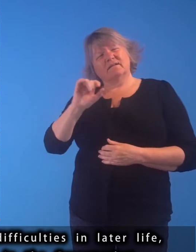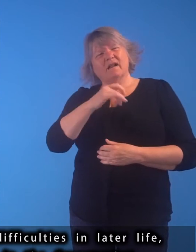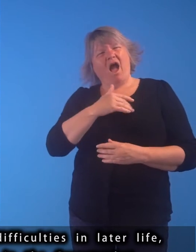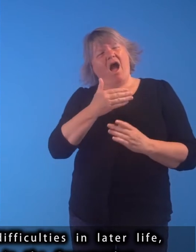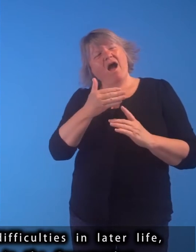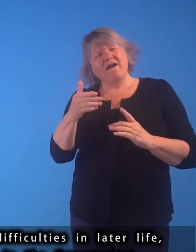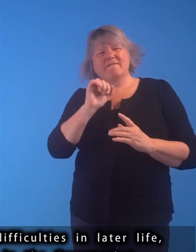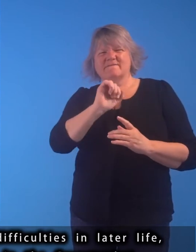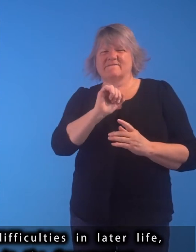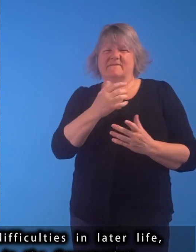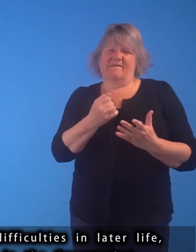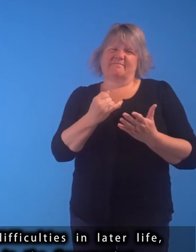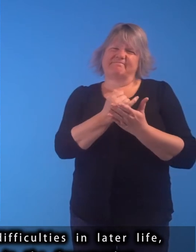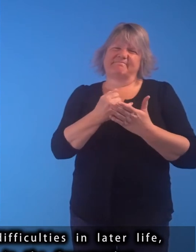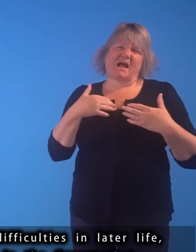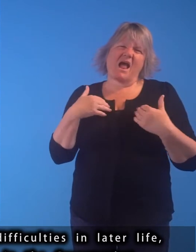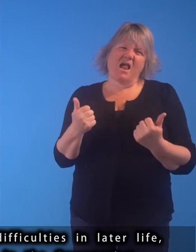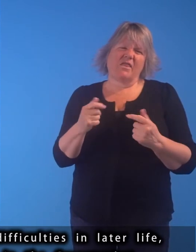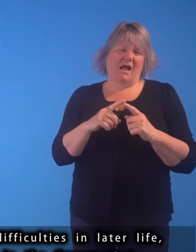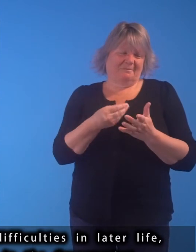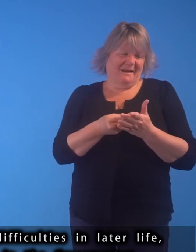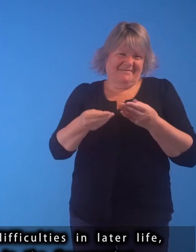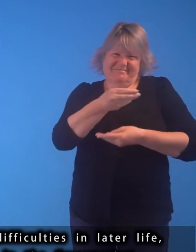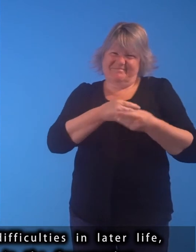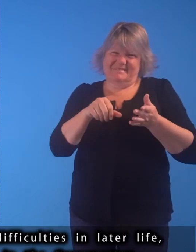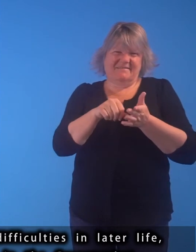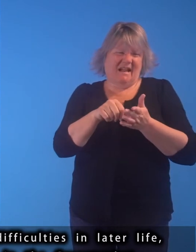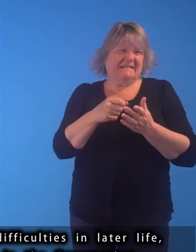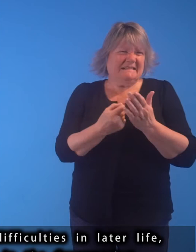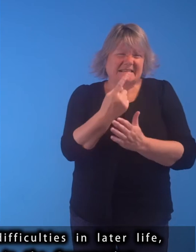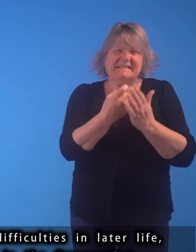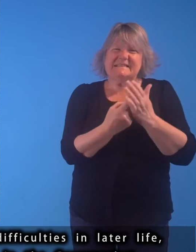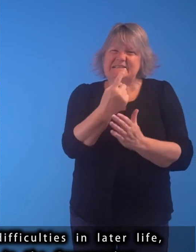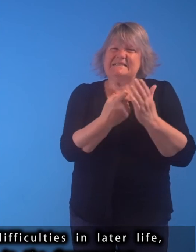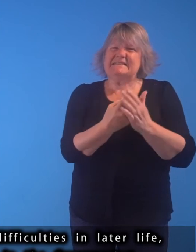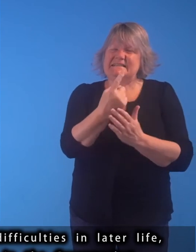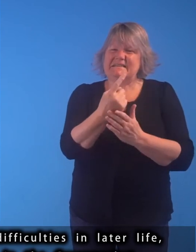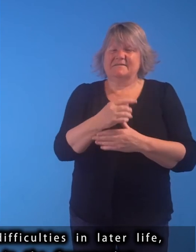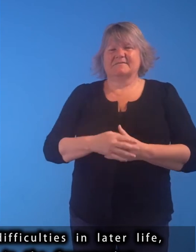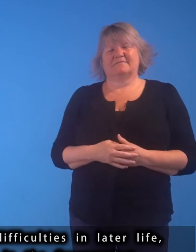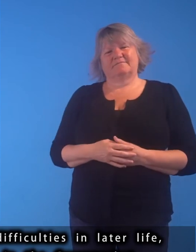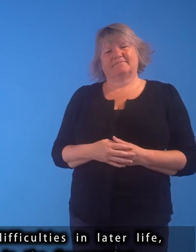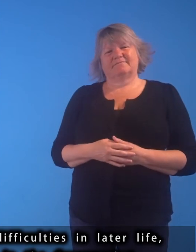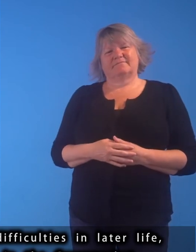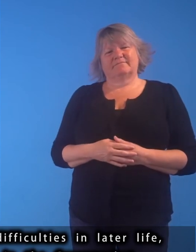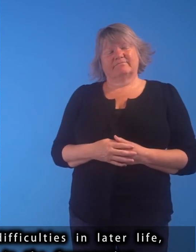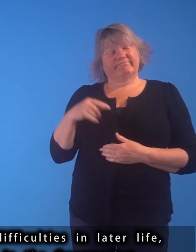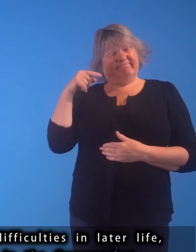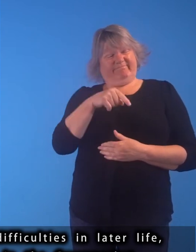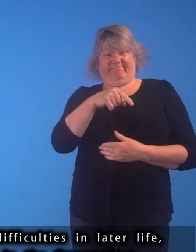Beset by poor health and financial difficulties in later life, Howe spent his final years here, in the grass